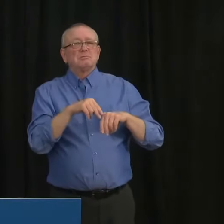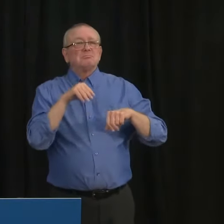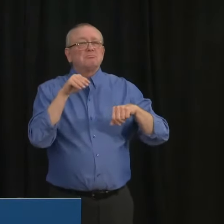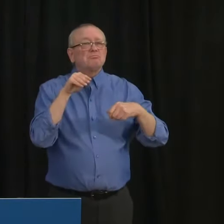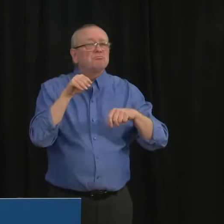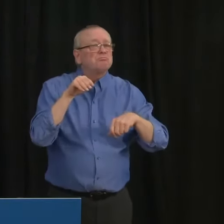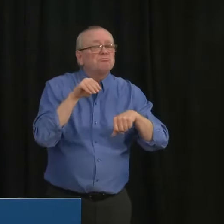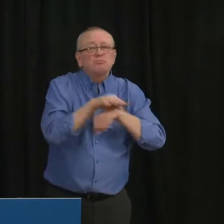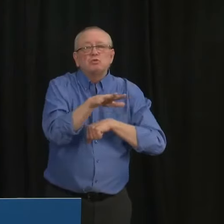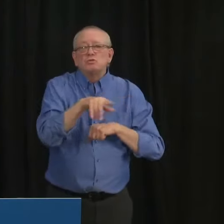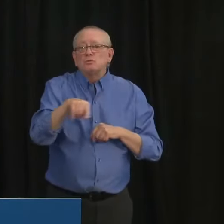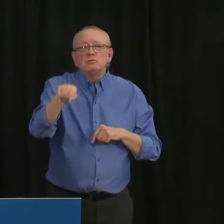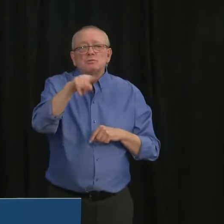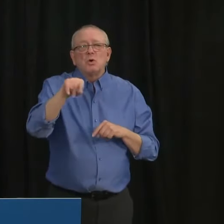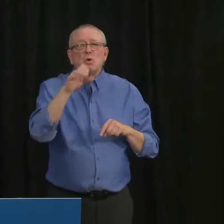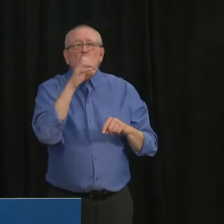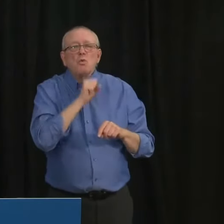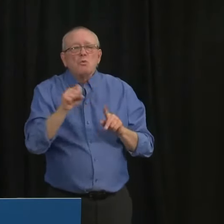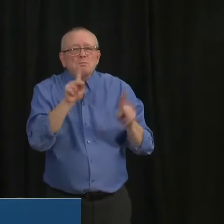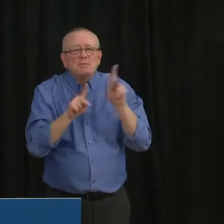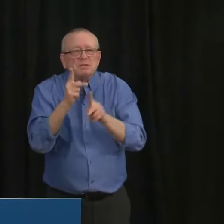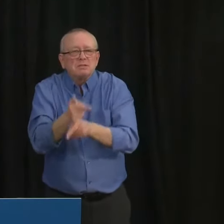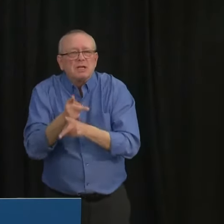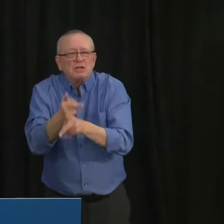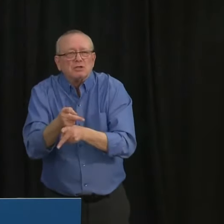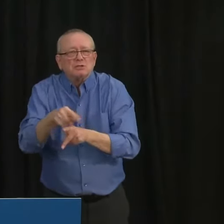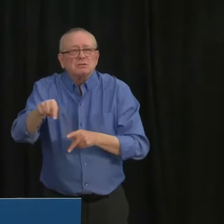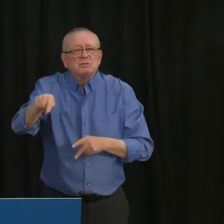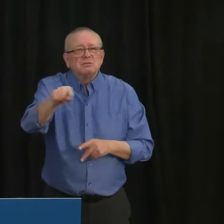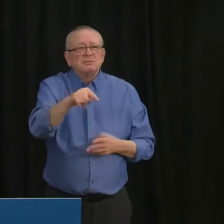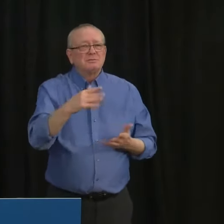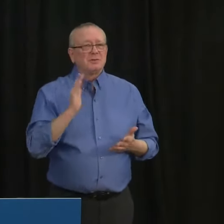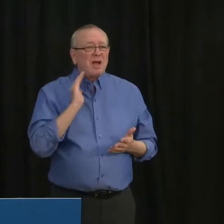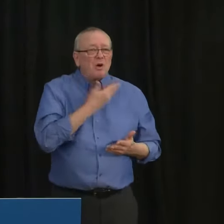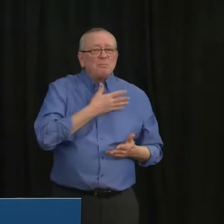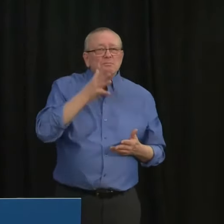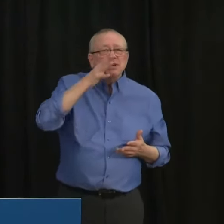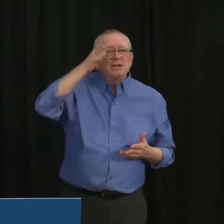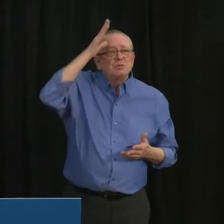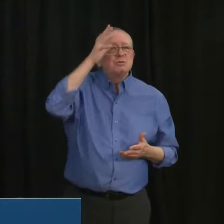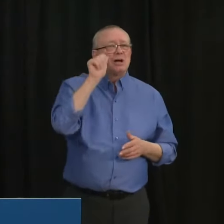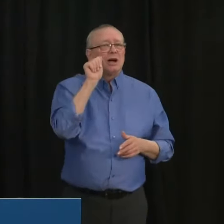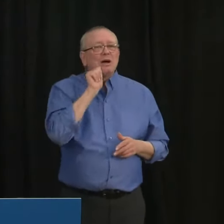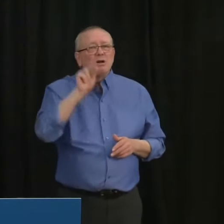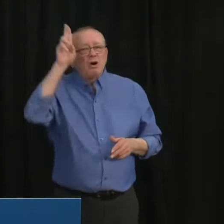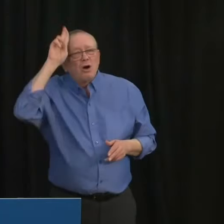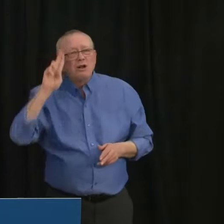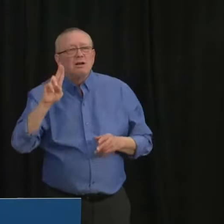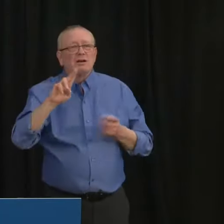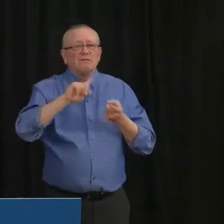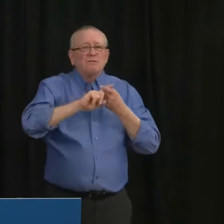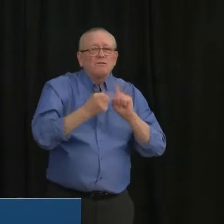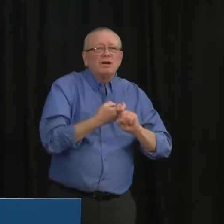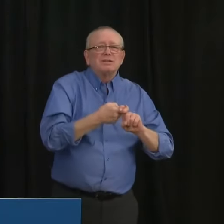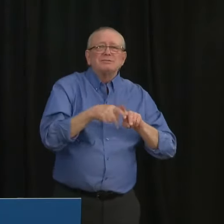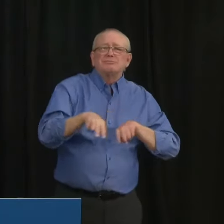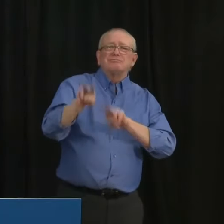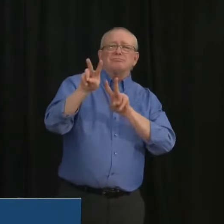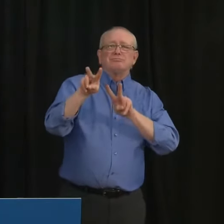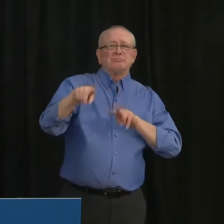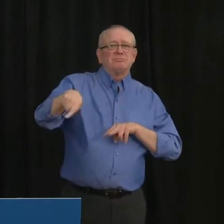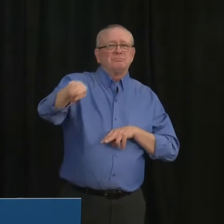our aunts and uncles our parents friends and mentors. They've they're the people who built our province.